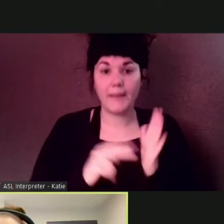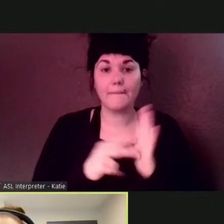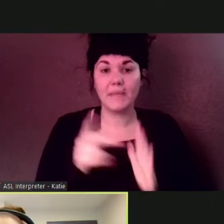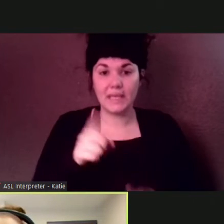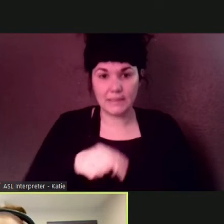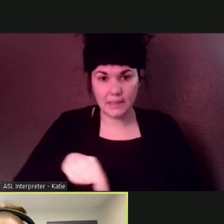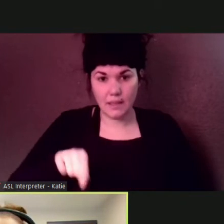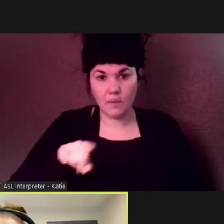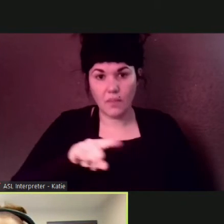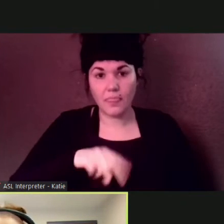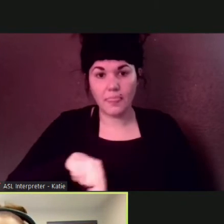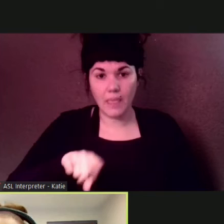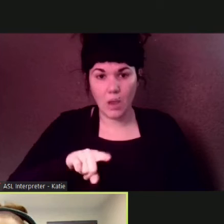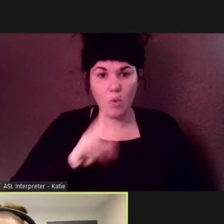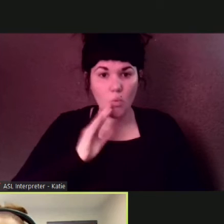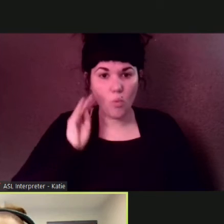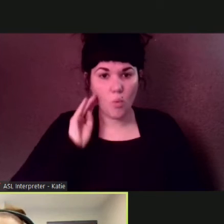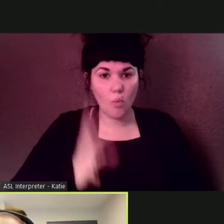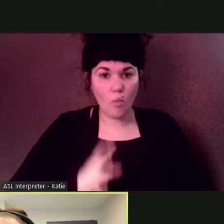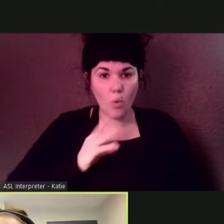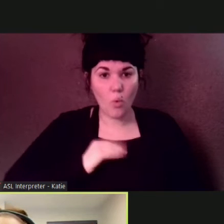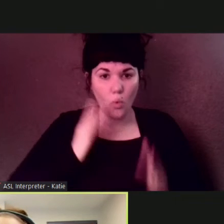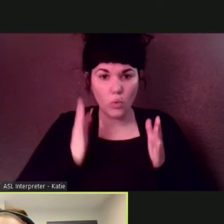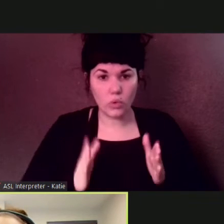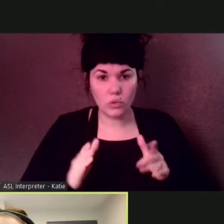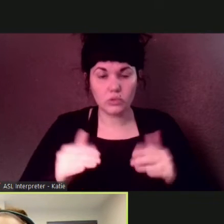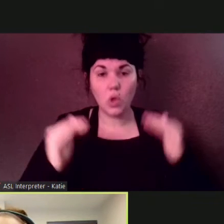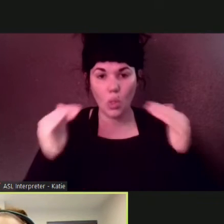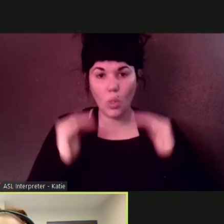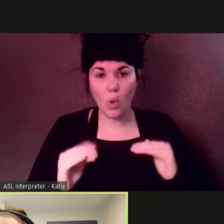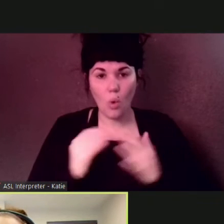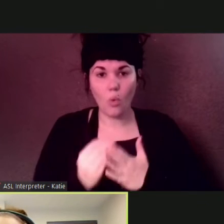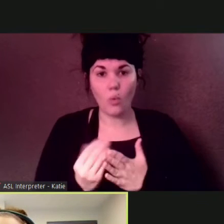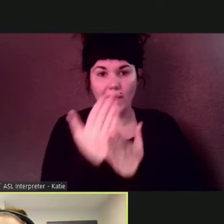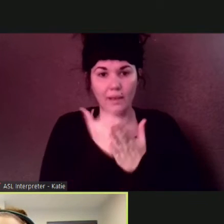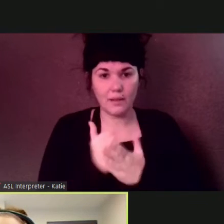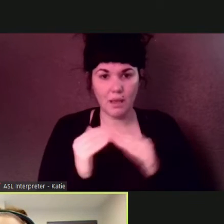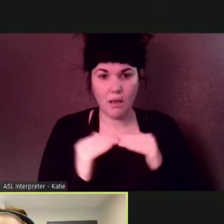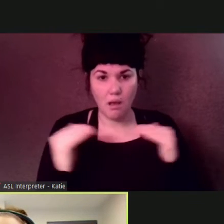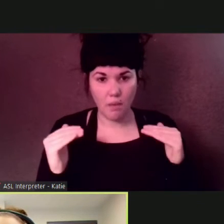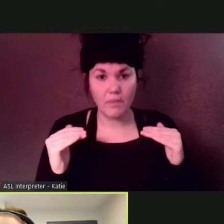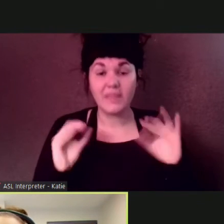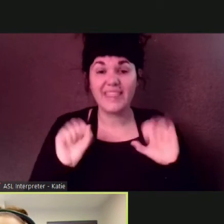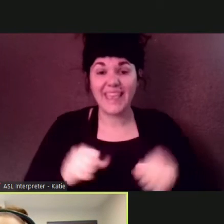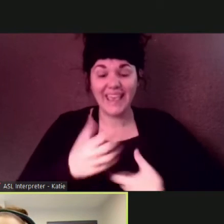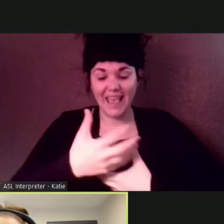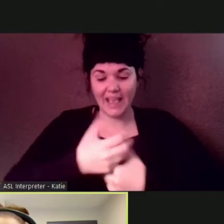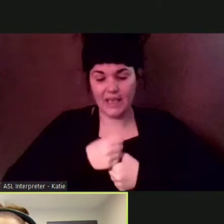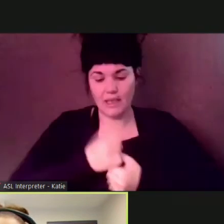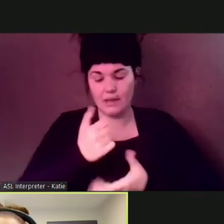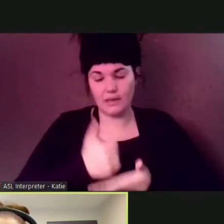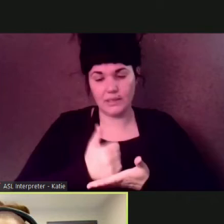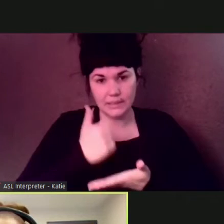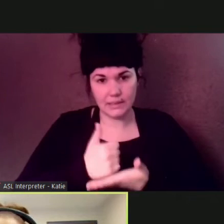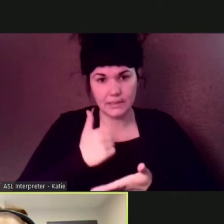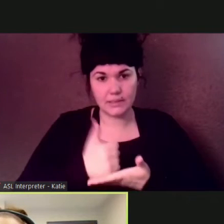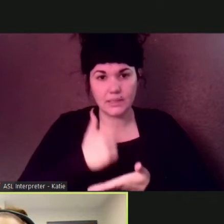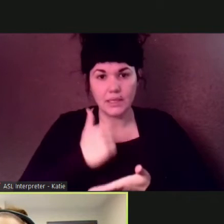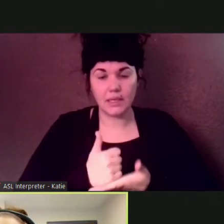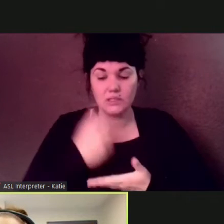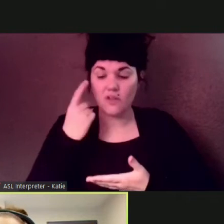income qualifications are low income uh that can receive assistance with cleaning and sanitation